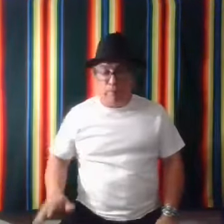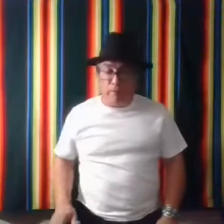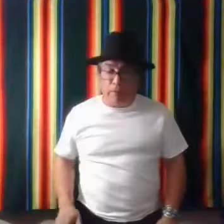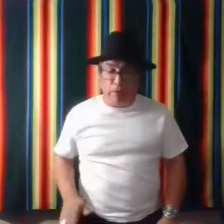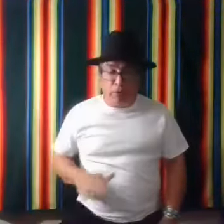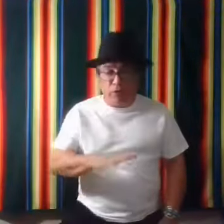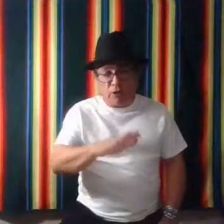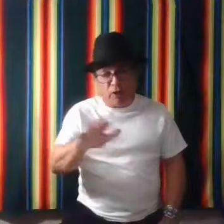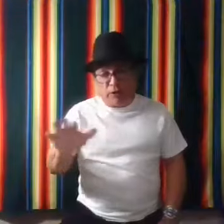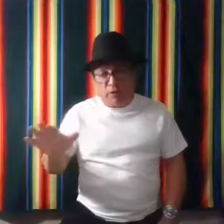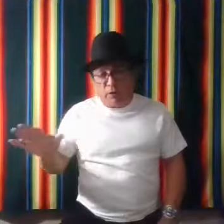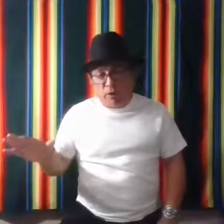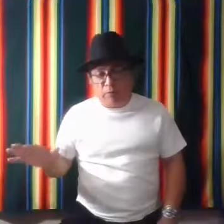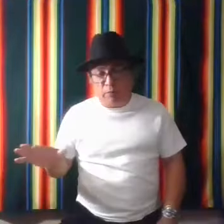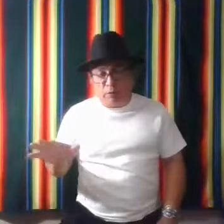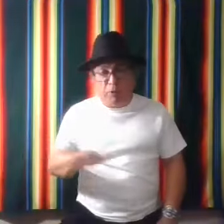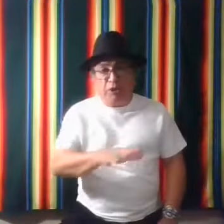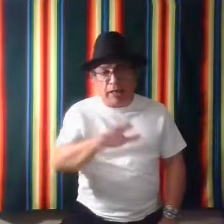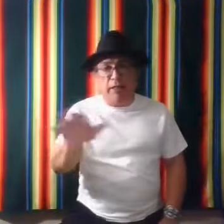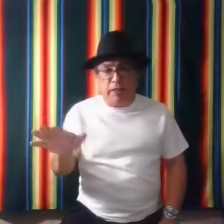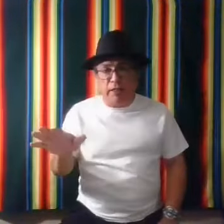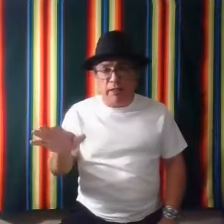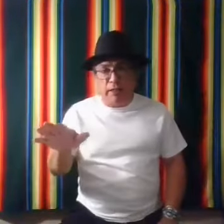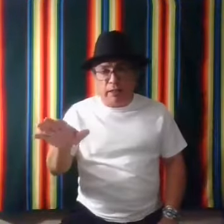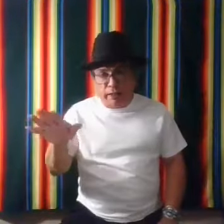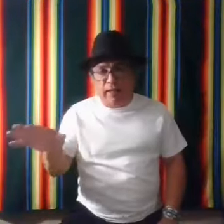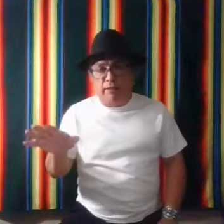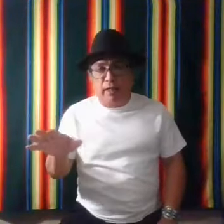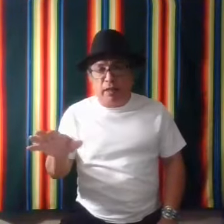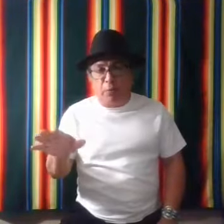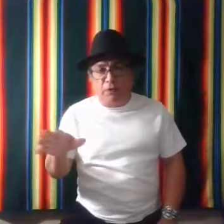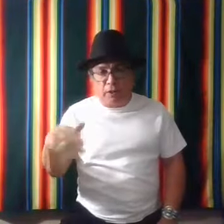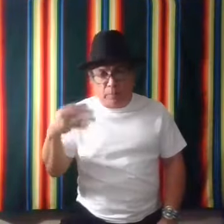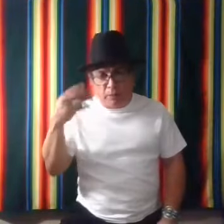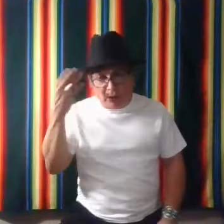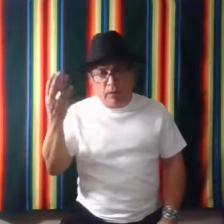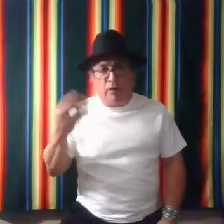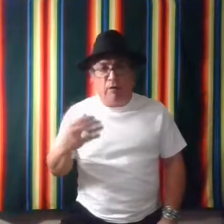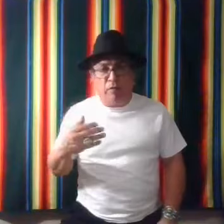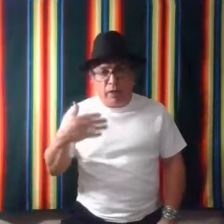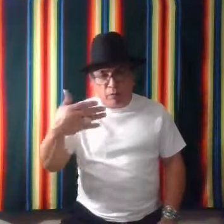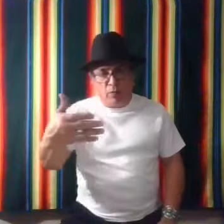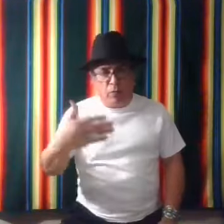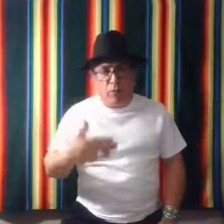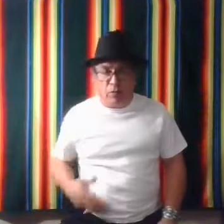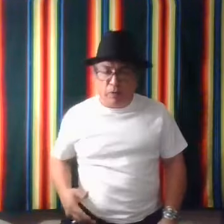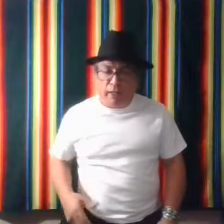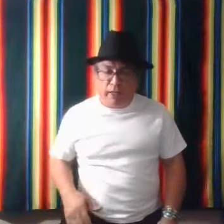So there's a lot of, a lot of spirituality in that sign language that can be conveyed with the hands.